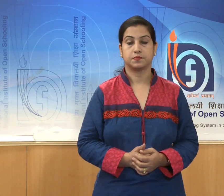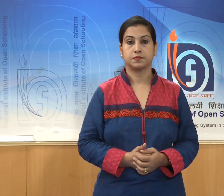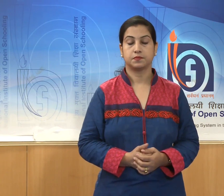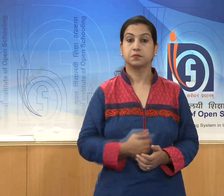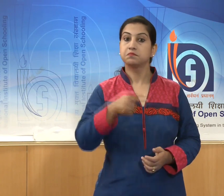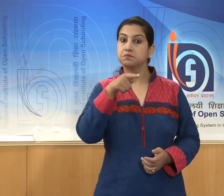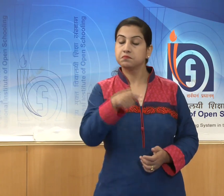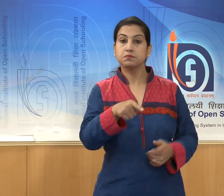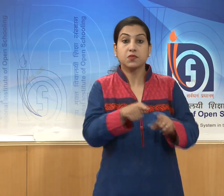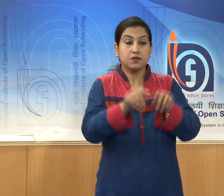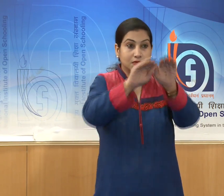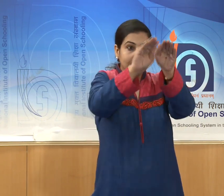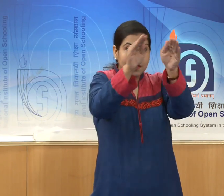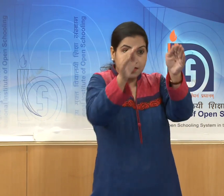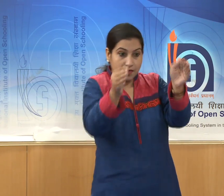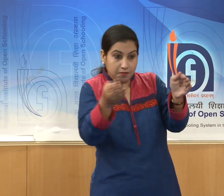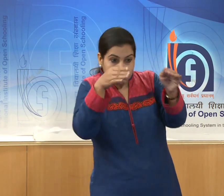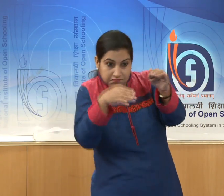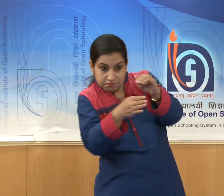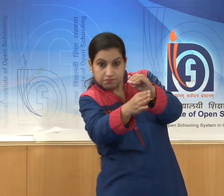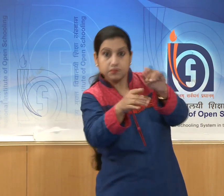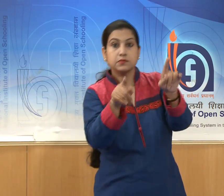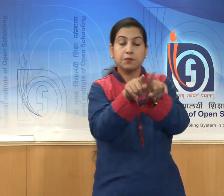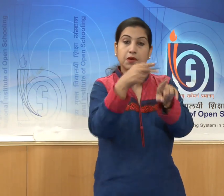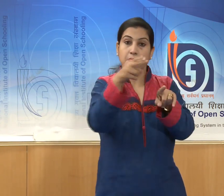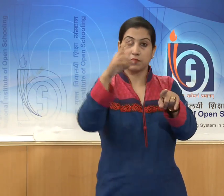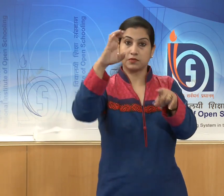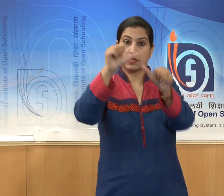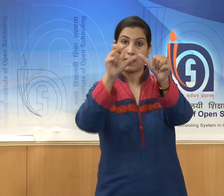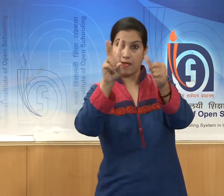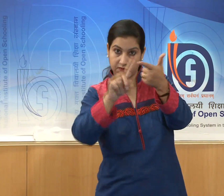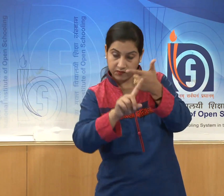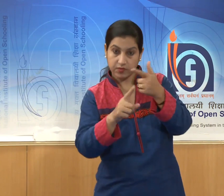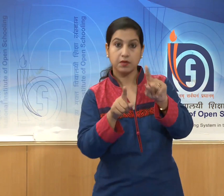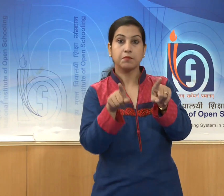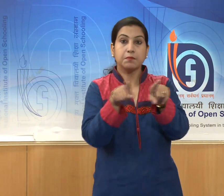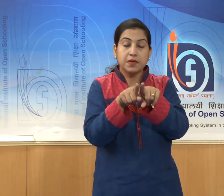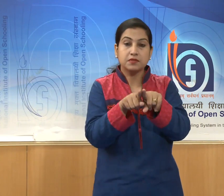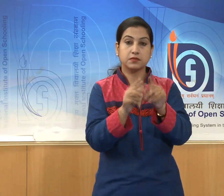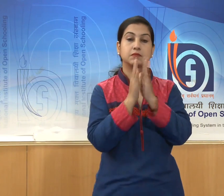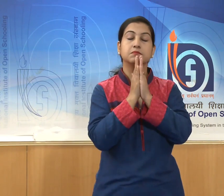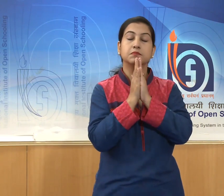cave and temple architectures.